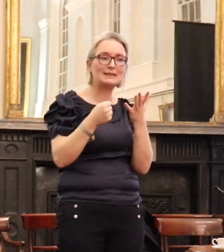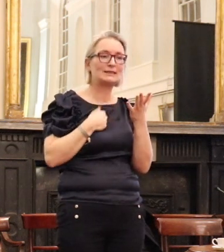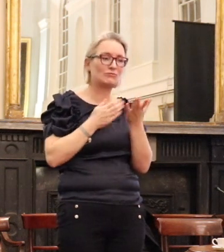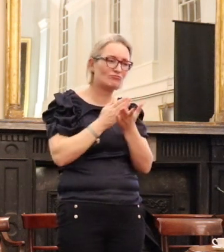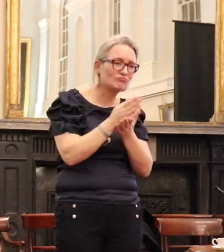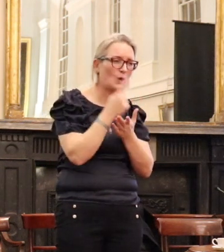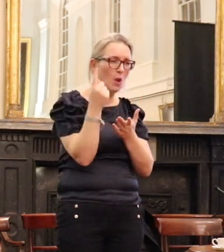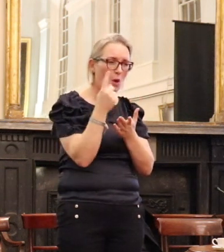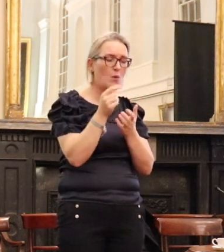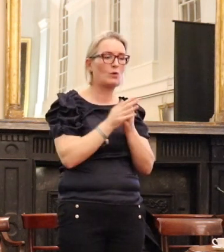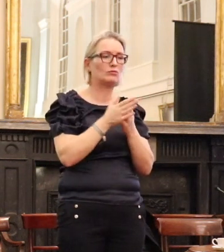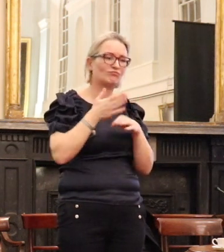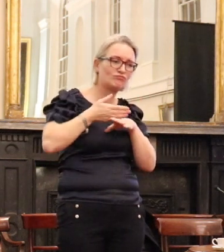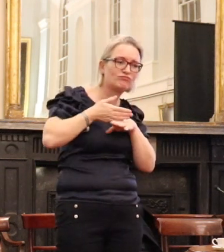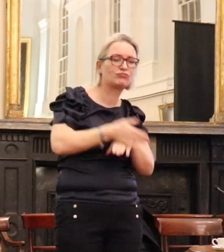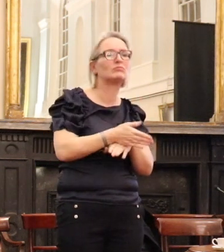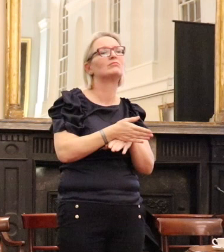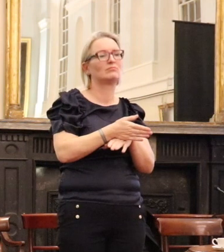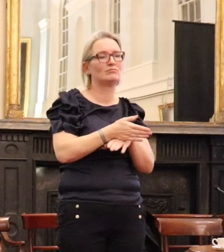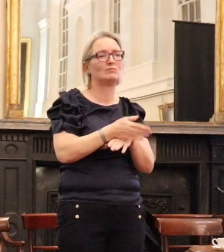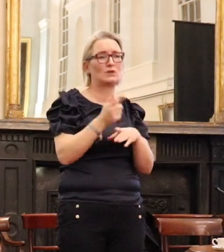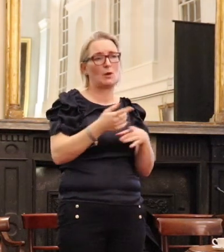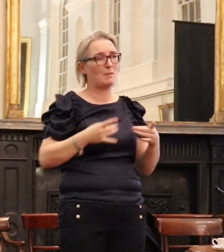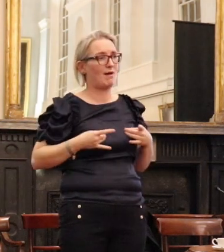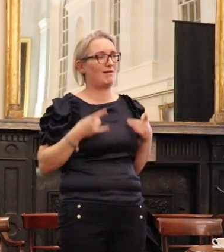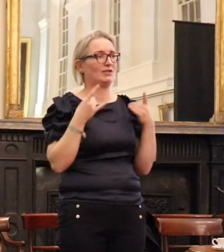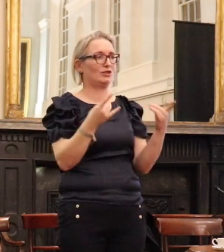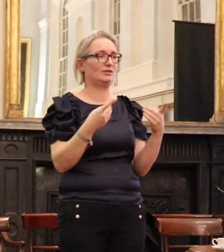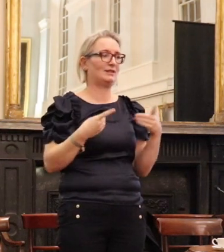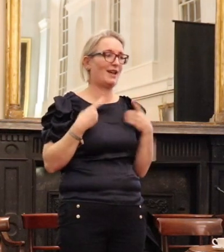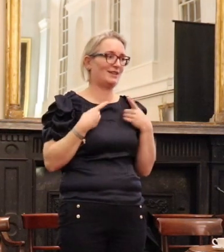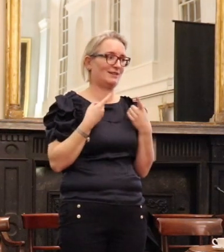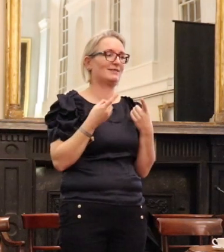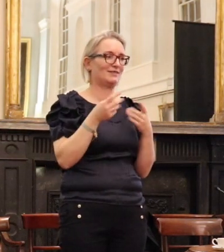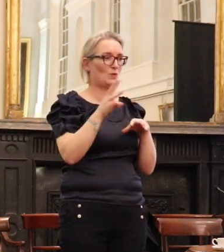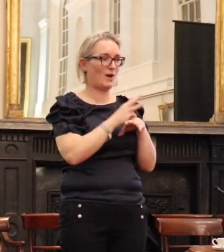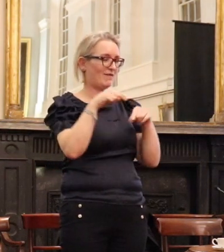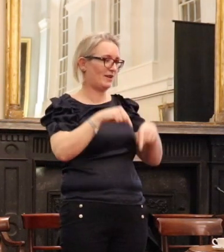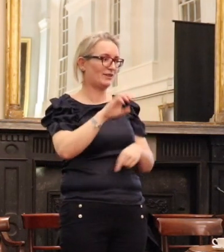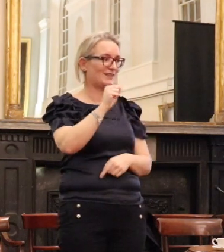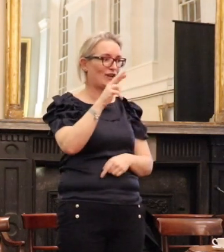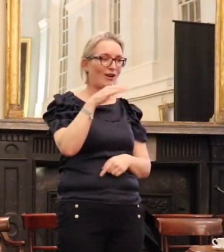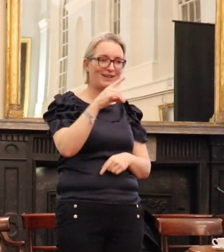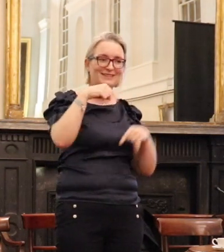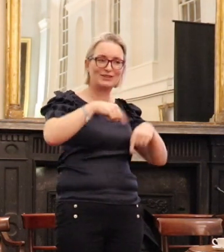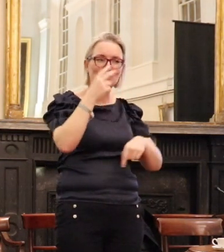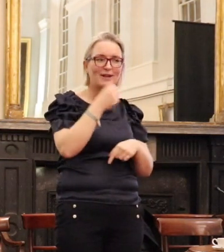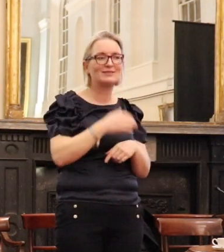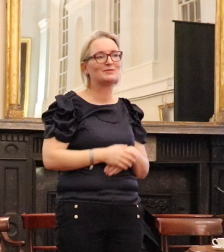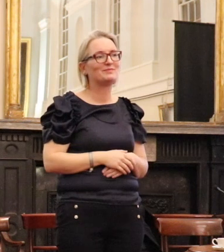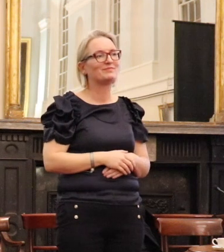community legal services. I'm absolutely honoured and touched and delighted, that's what I said, with us here this evening.